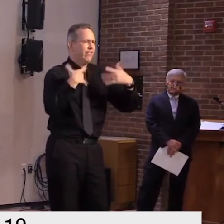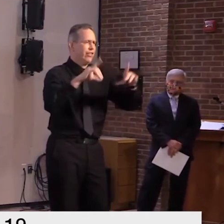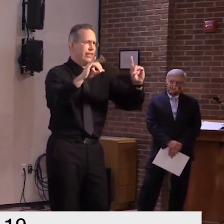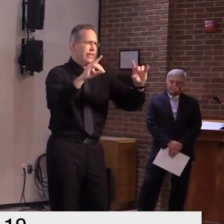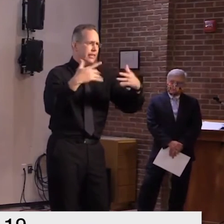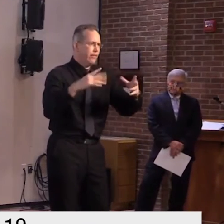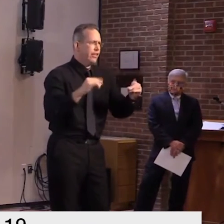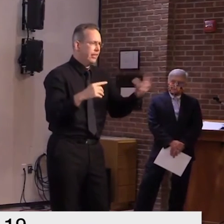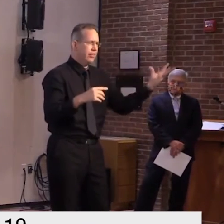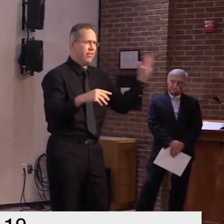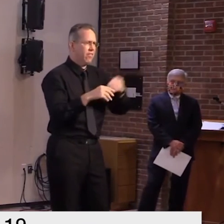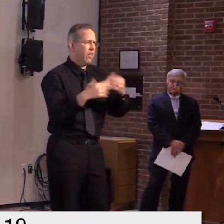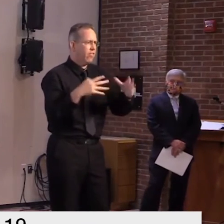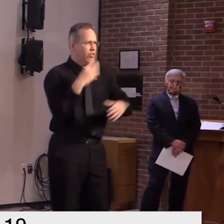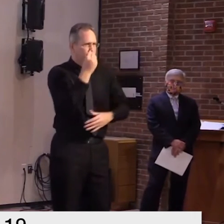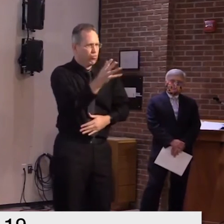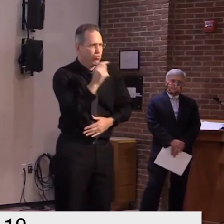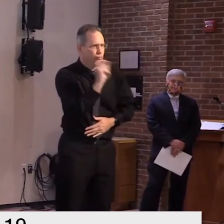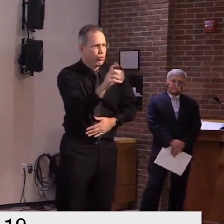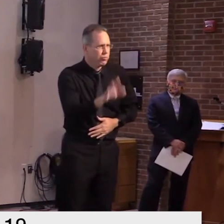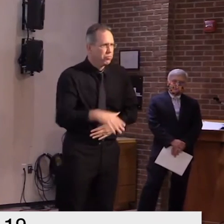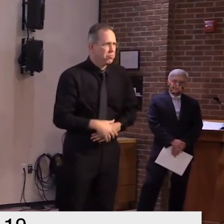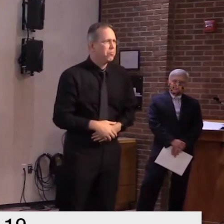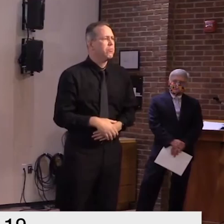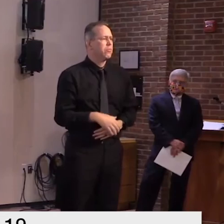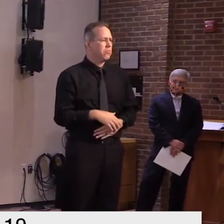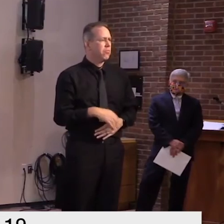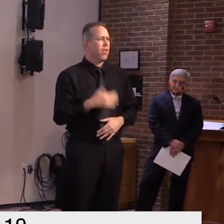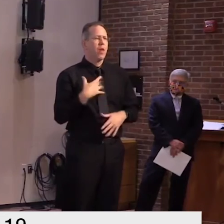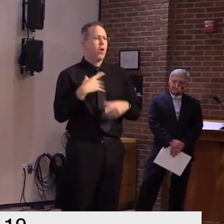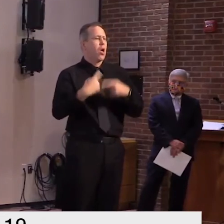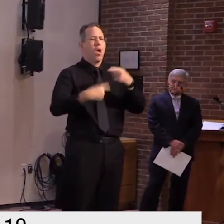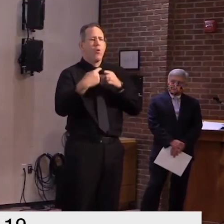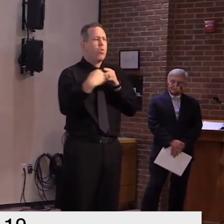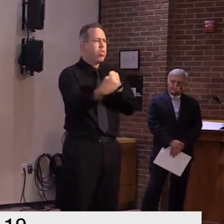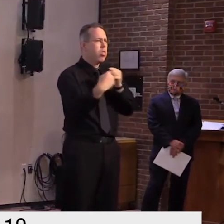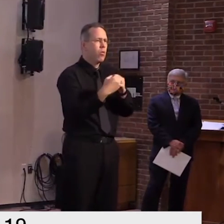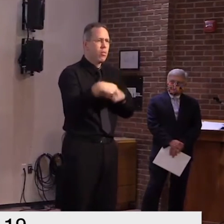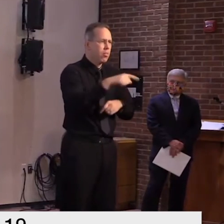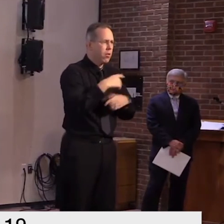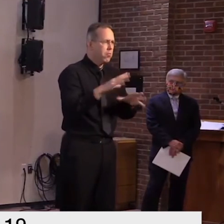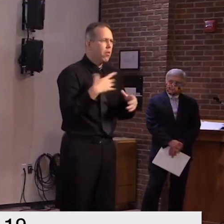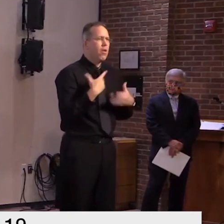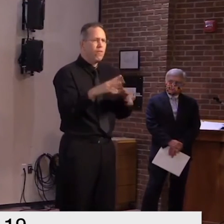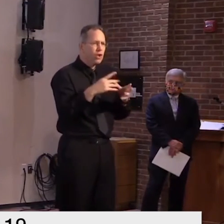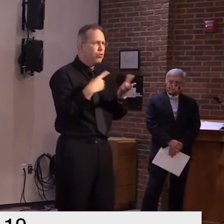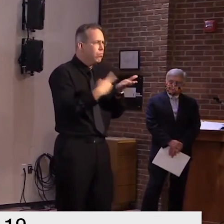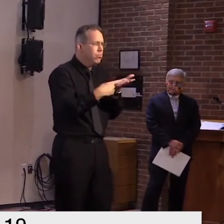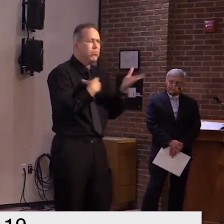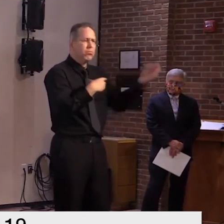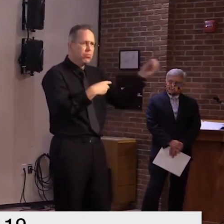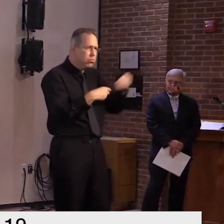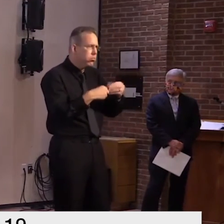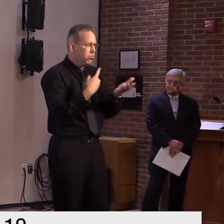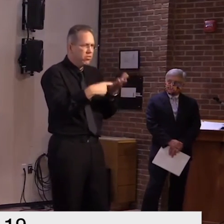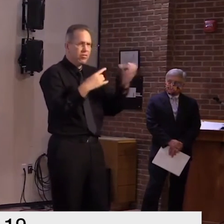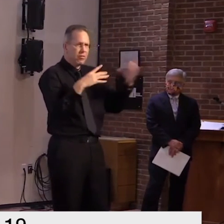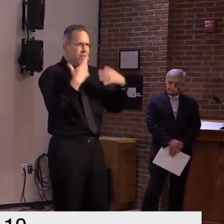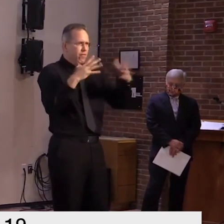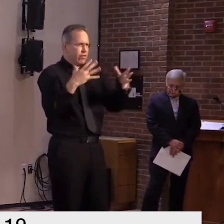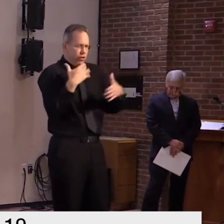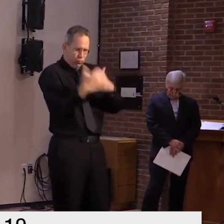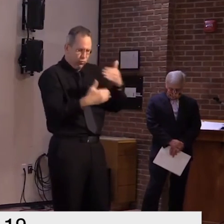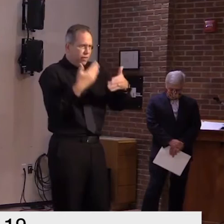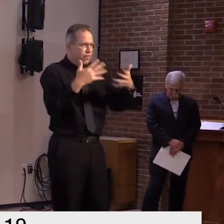during this and then thrive later because the the healthier we are and the healthier we can keep those businesses those entities